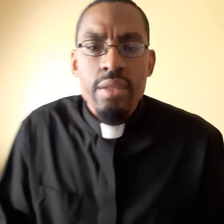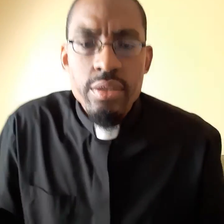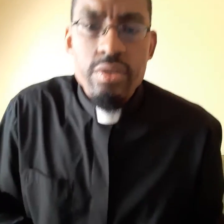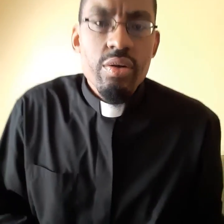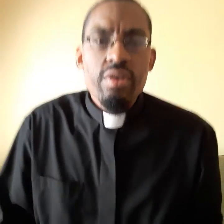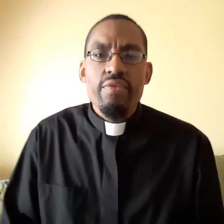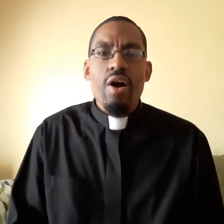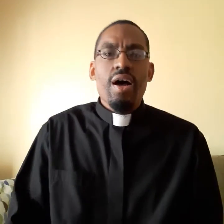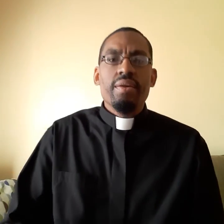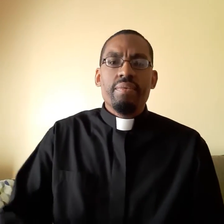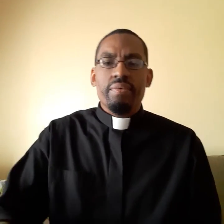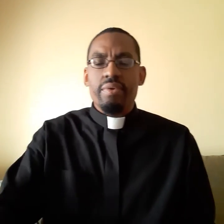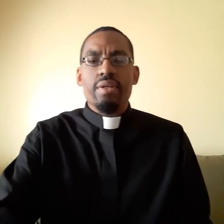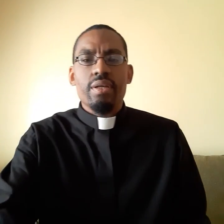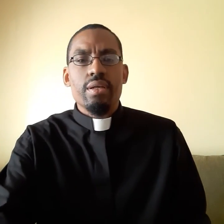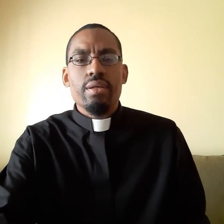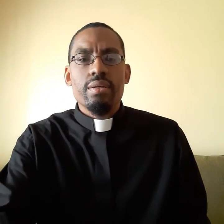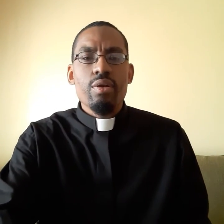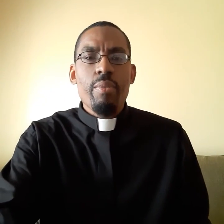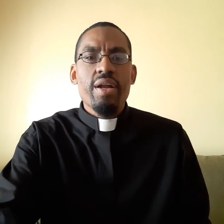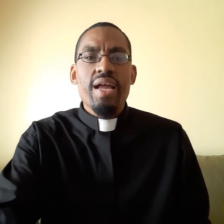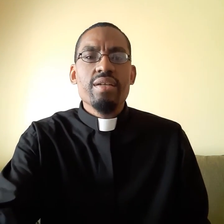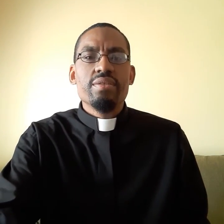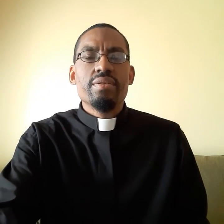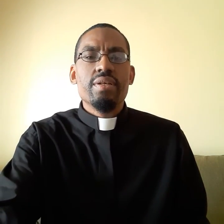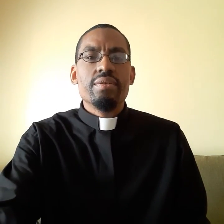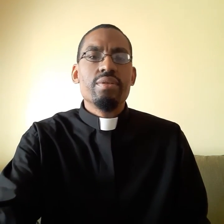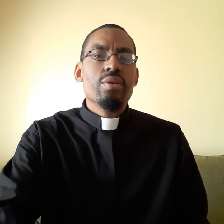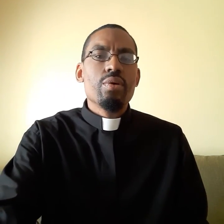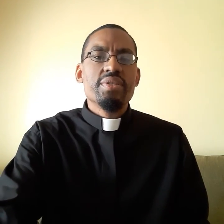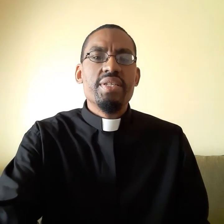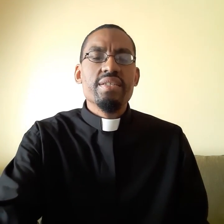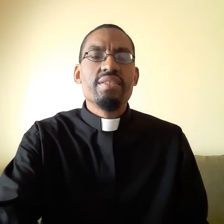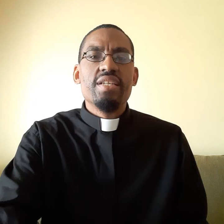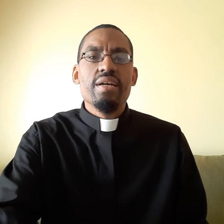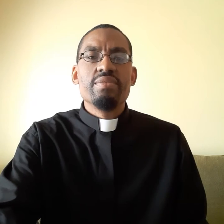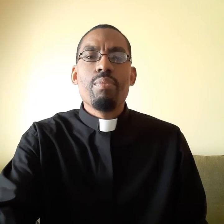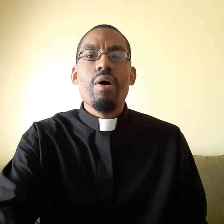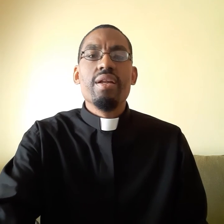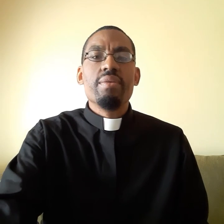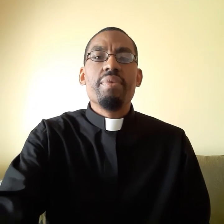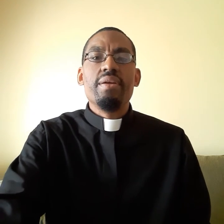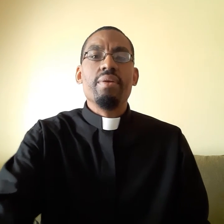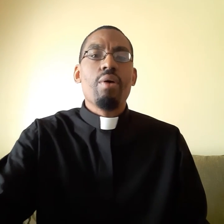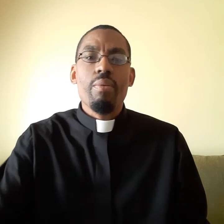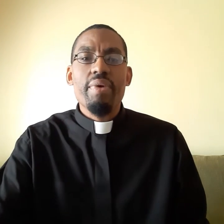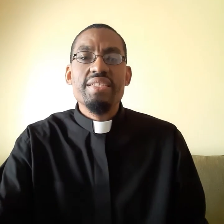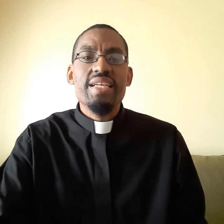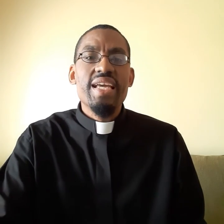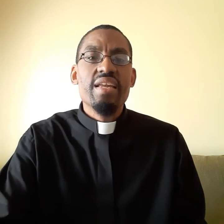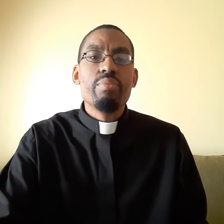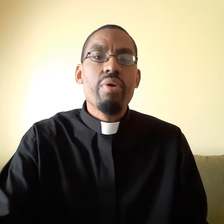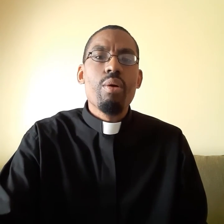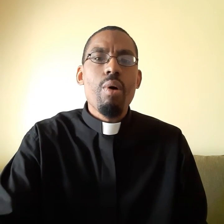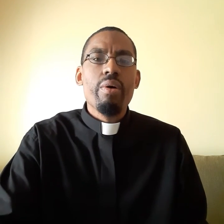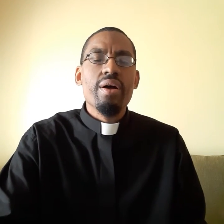Children of God, nobody else knows this just more than me, or basically any prayer warrior.